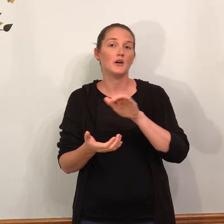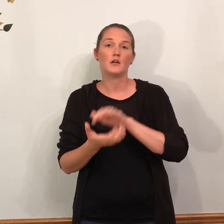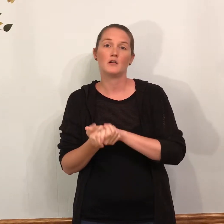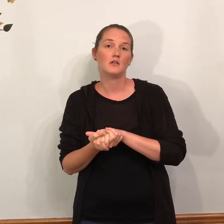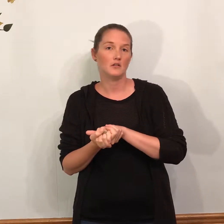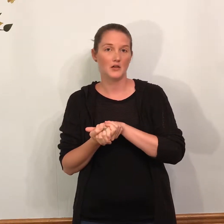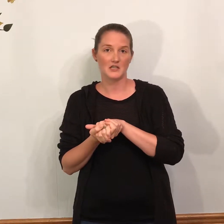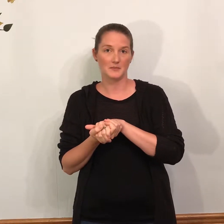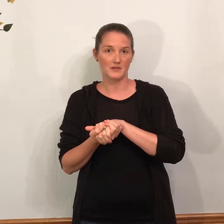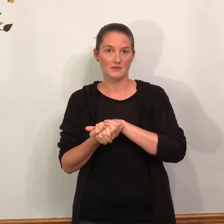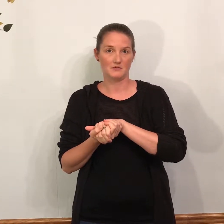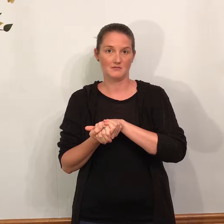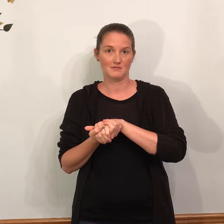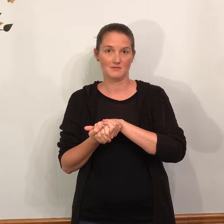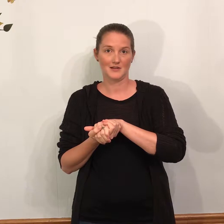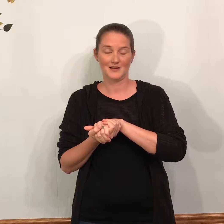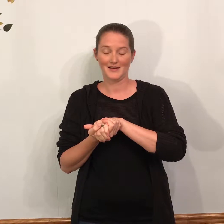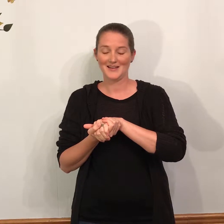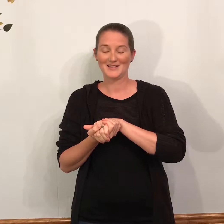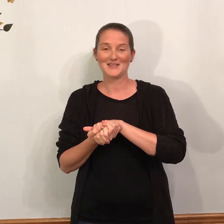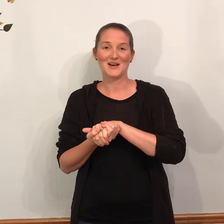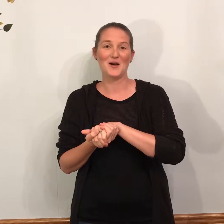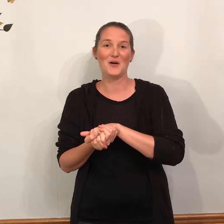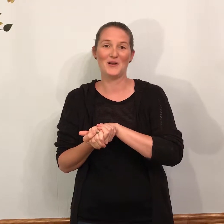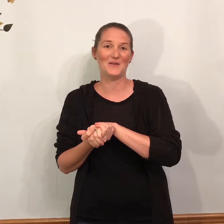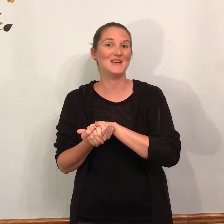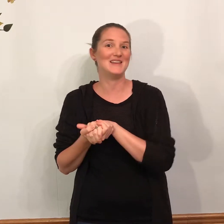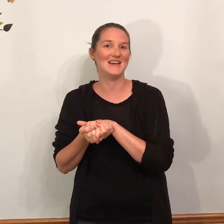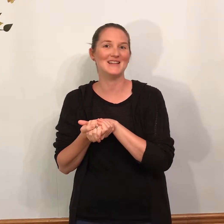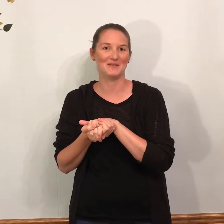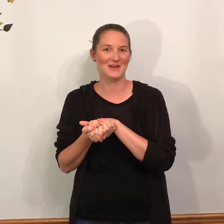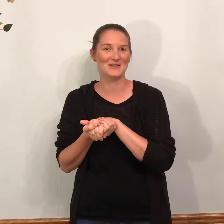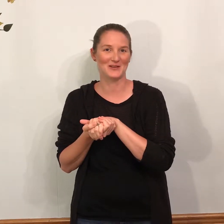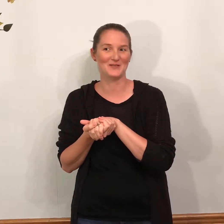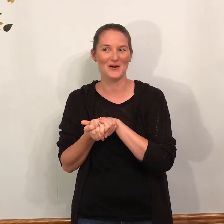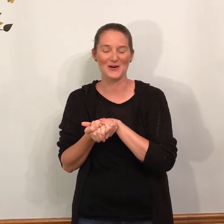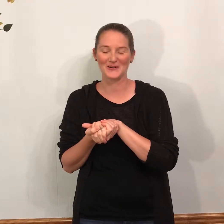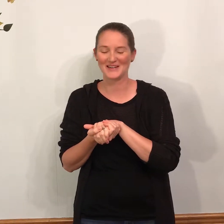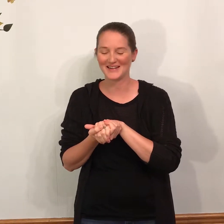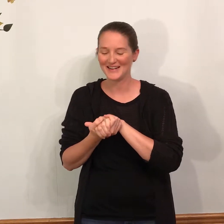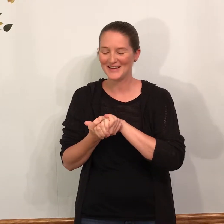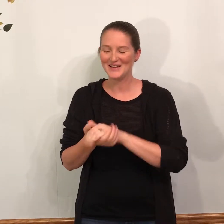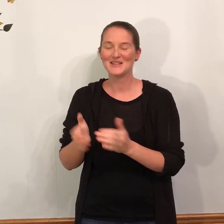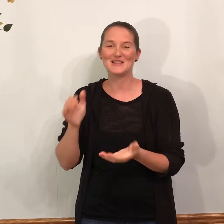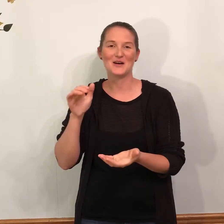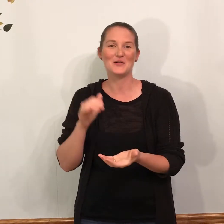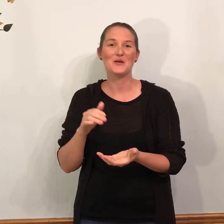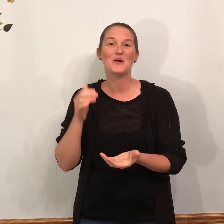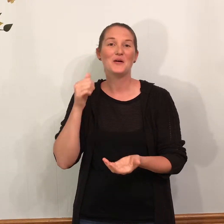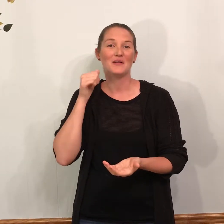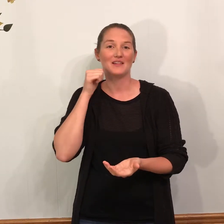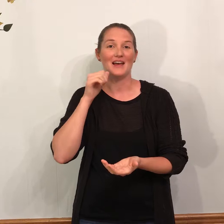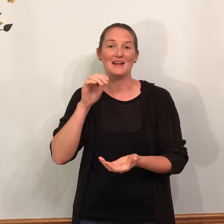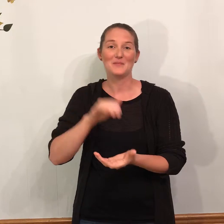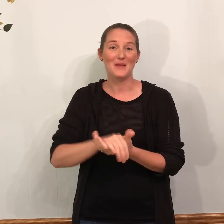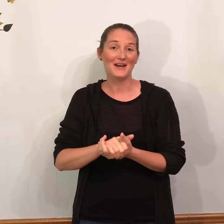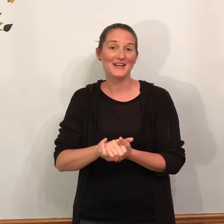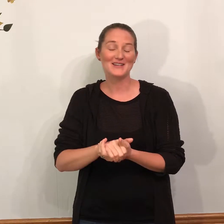your husband. So, and if you did, something's really wrong. So like marriage,